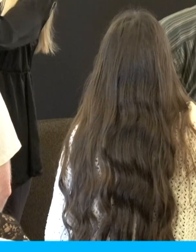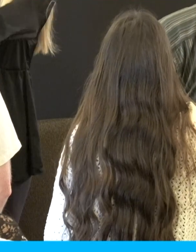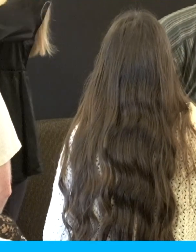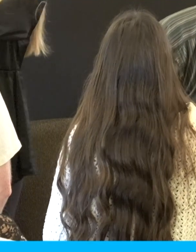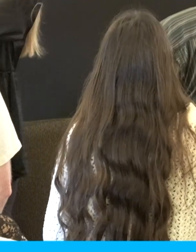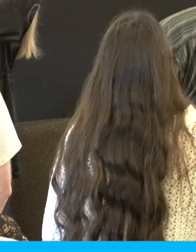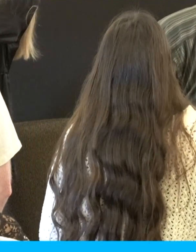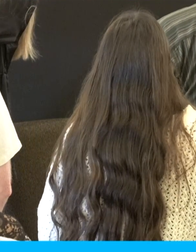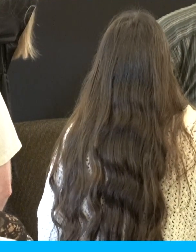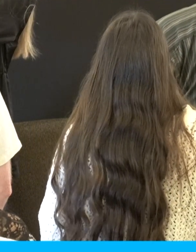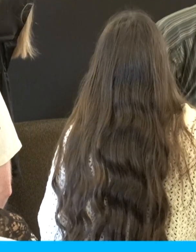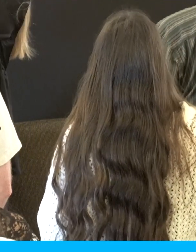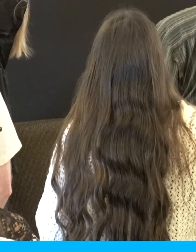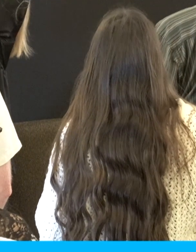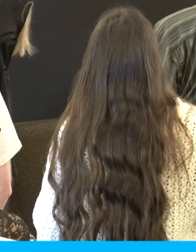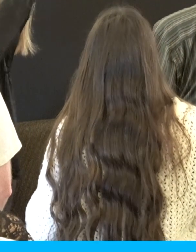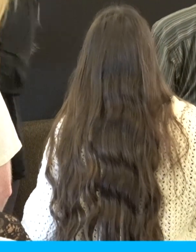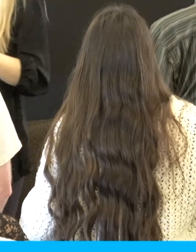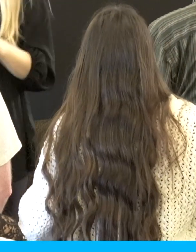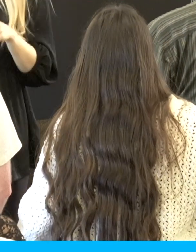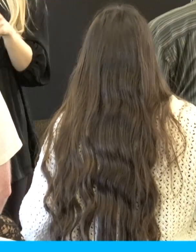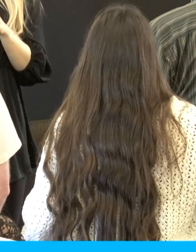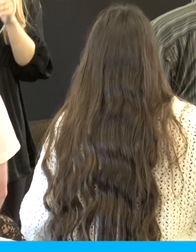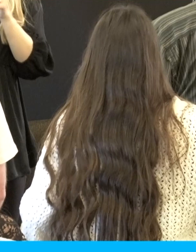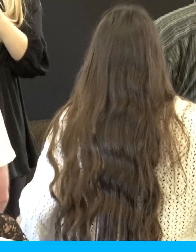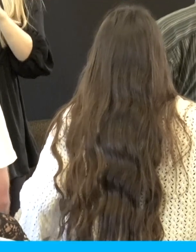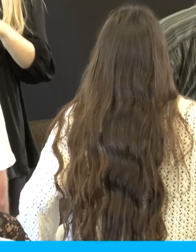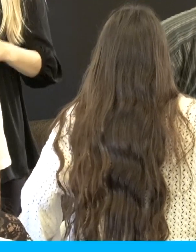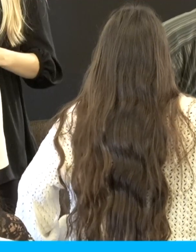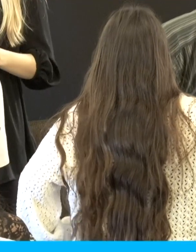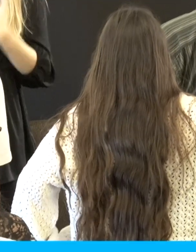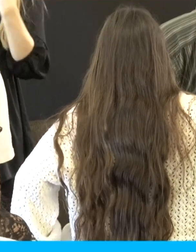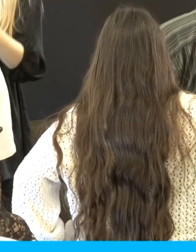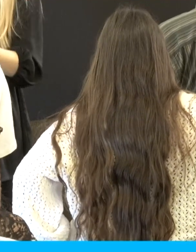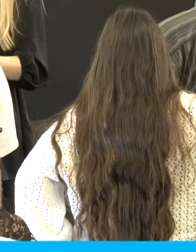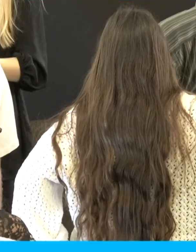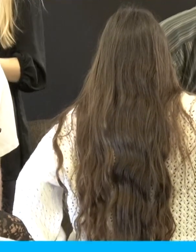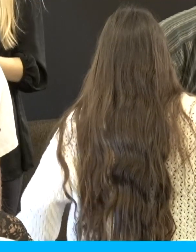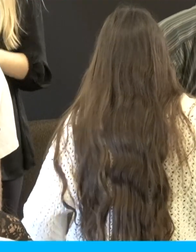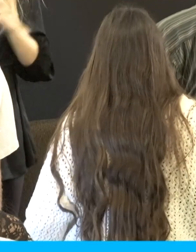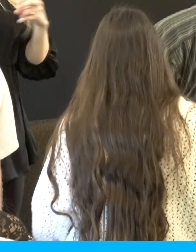The righteous are as bold as a lion. The fearful run for no cause because they know they're guilty.